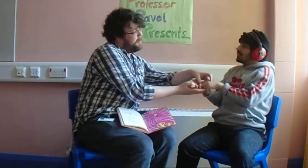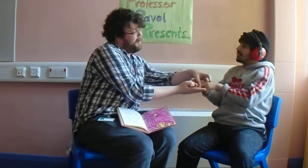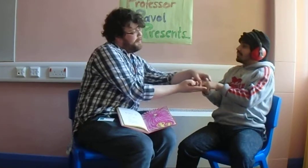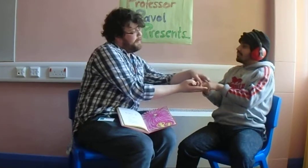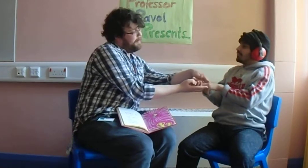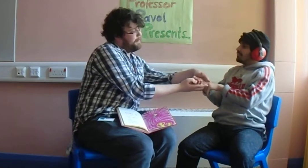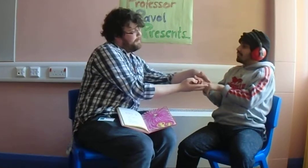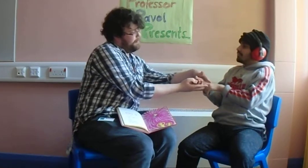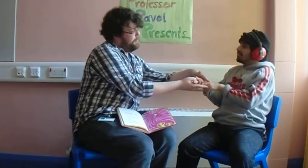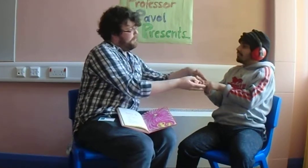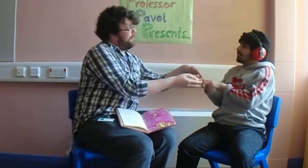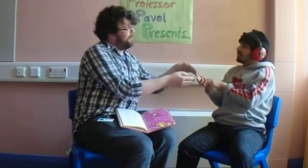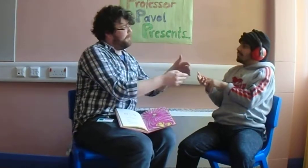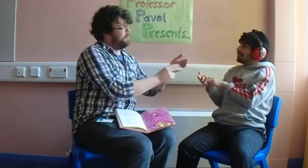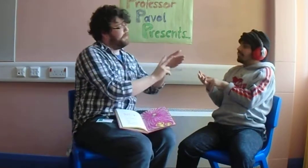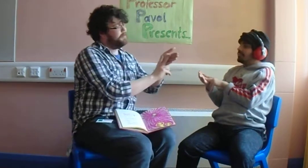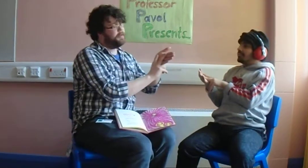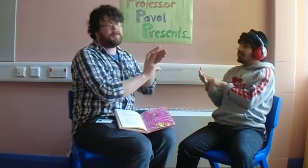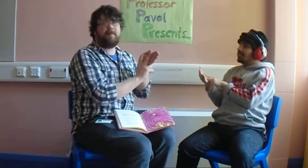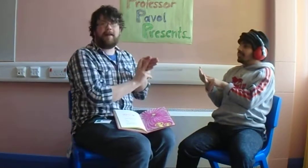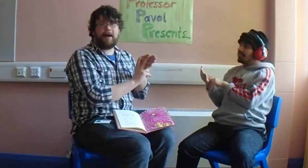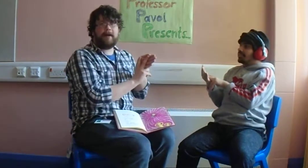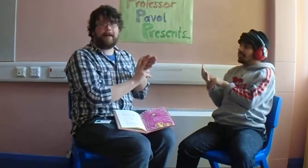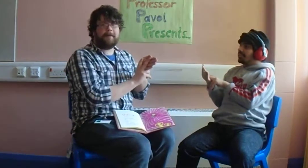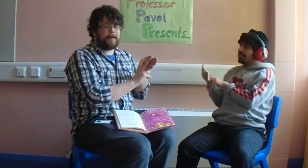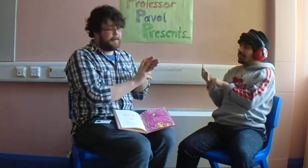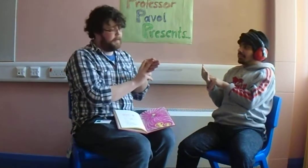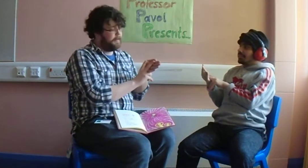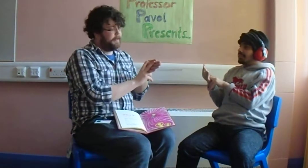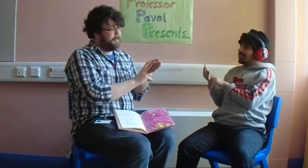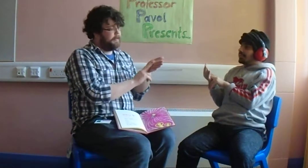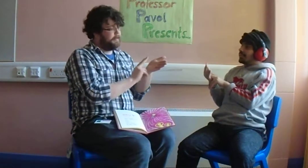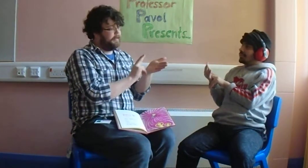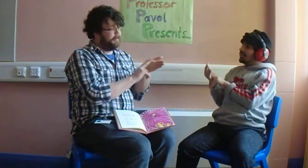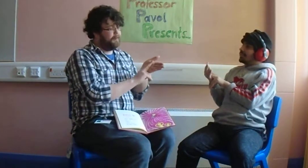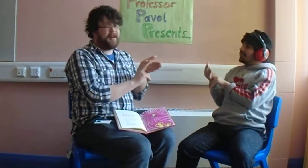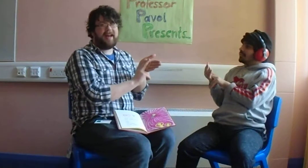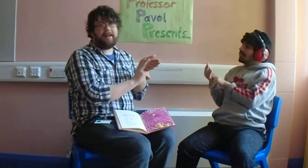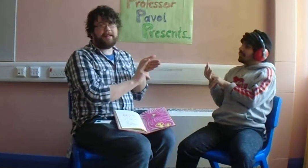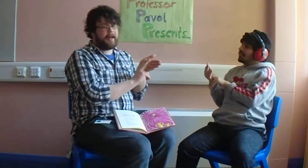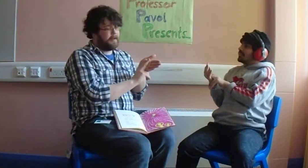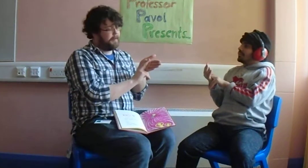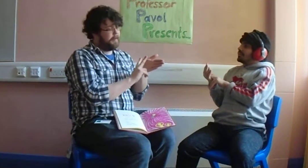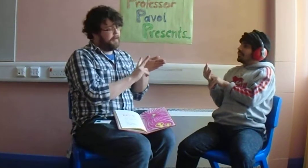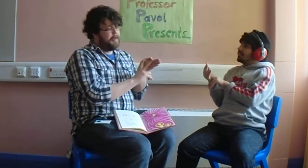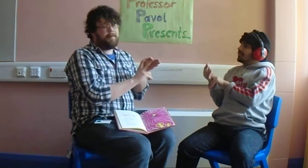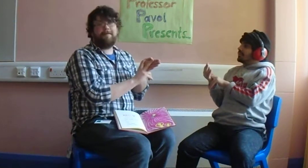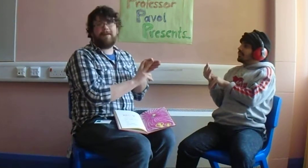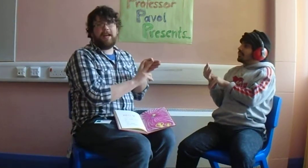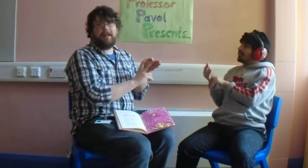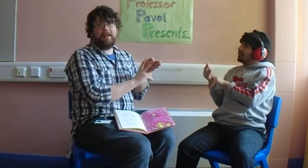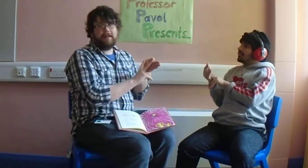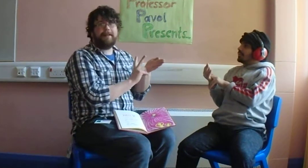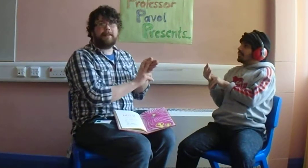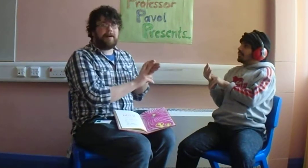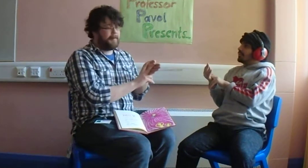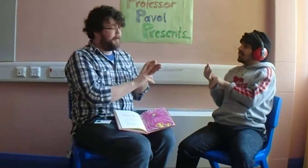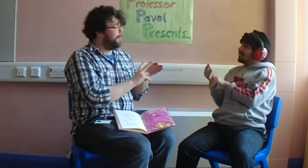them out a bit. Good. So, we just spread them out like a V. So, N is that. V. Spread them out.